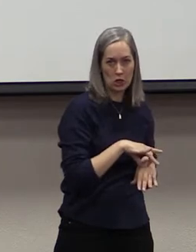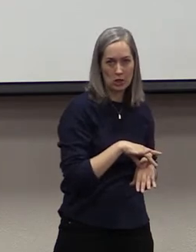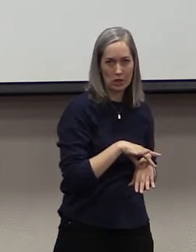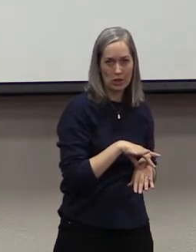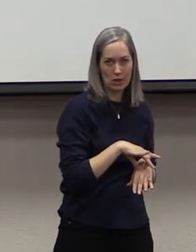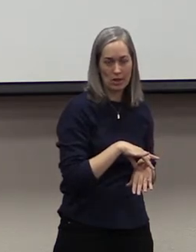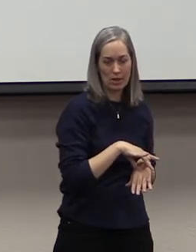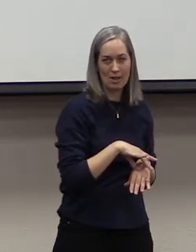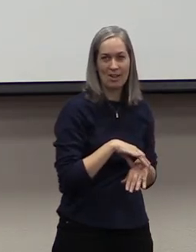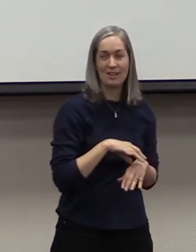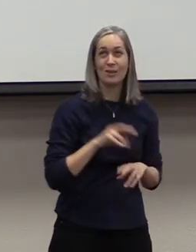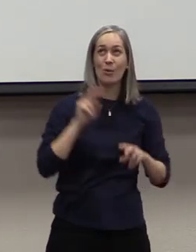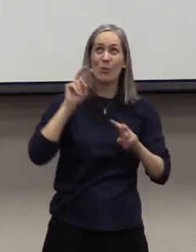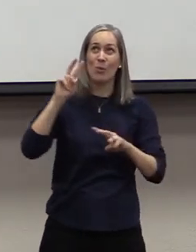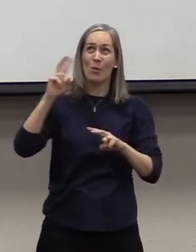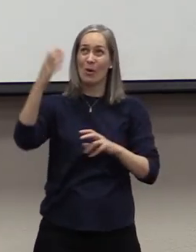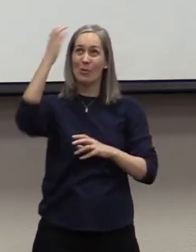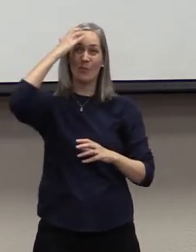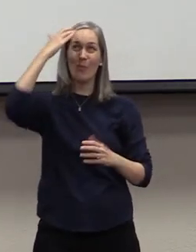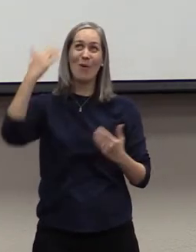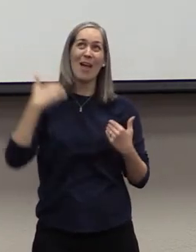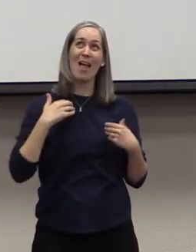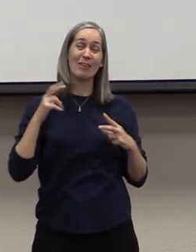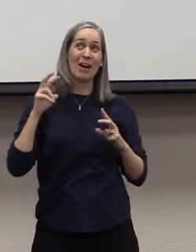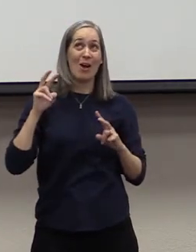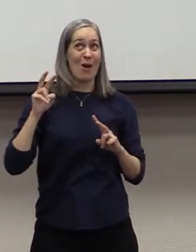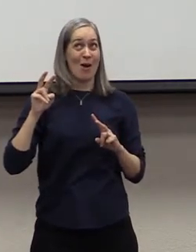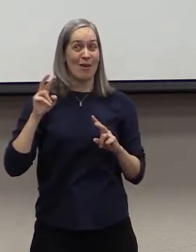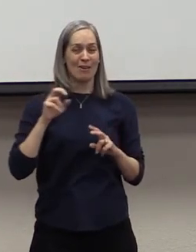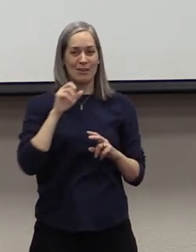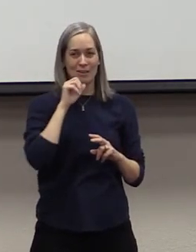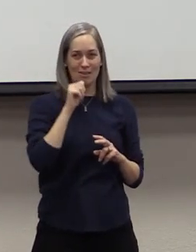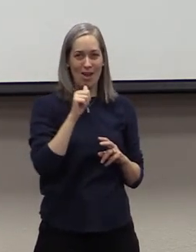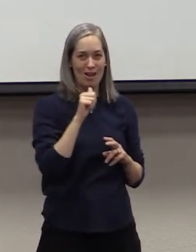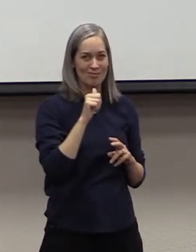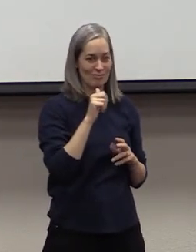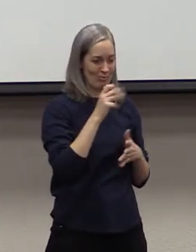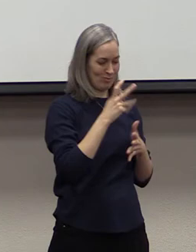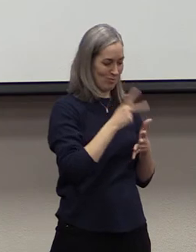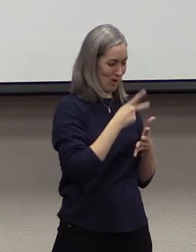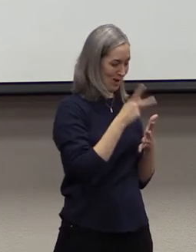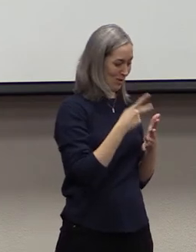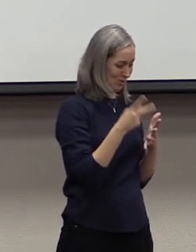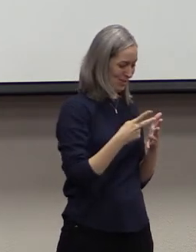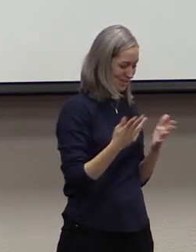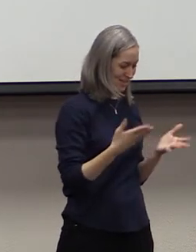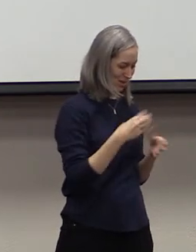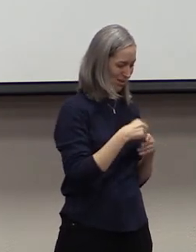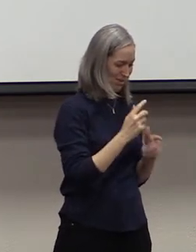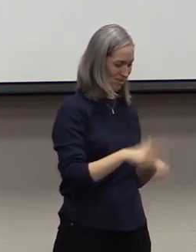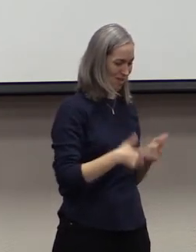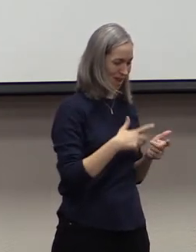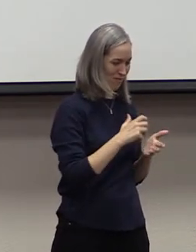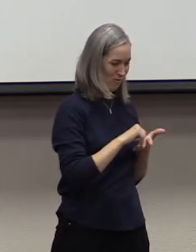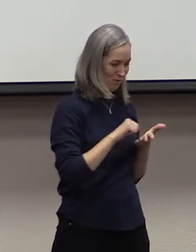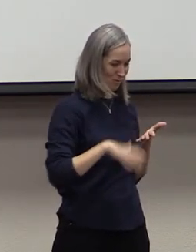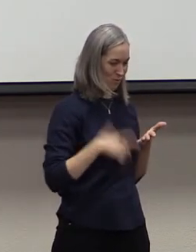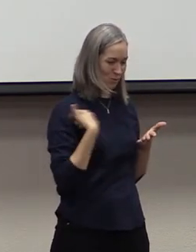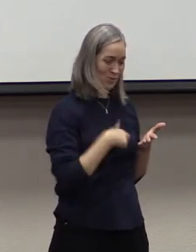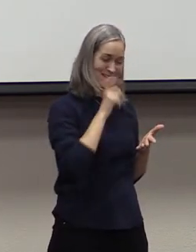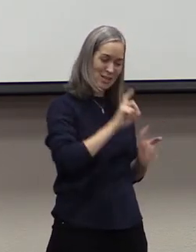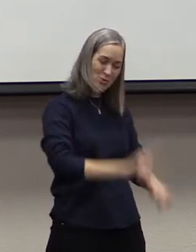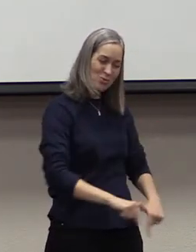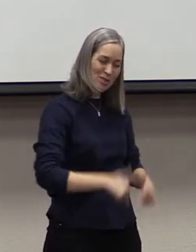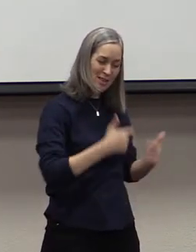expectation and assurance that you have does not take away the priorities that you have in this life. So live your life